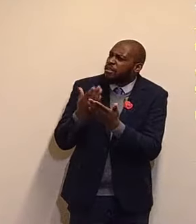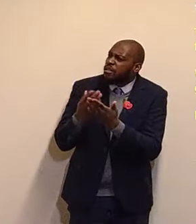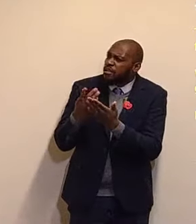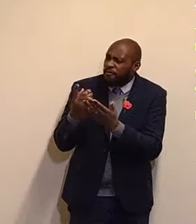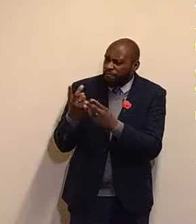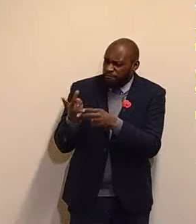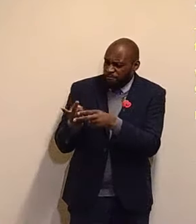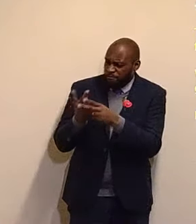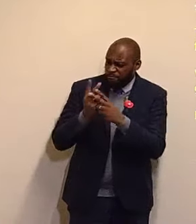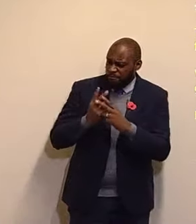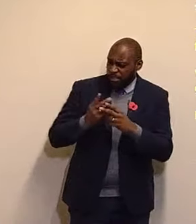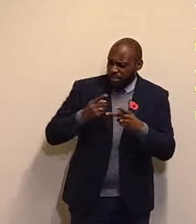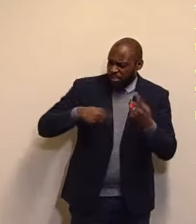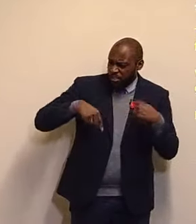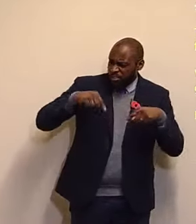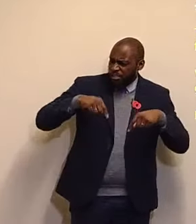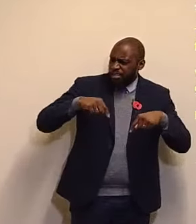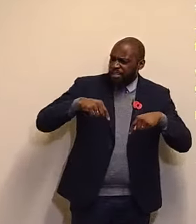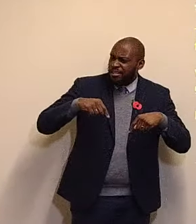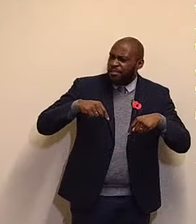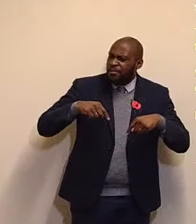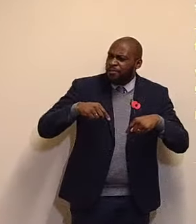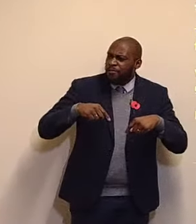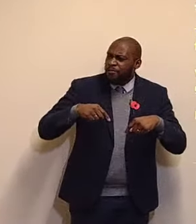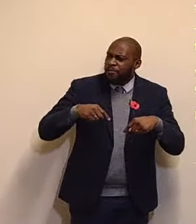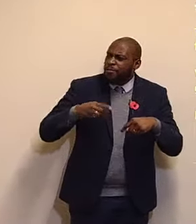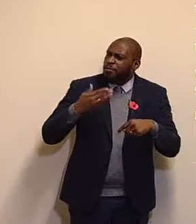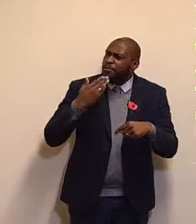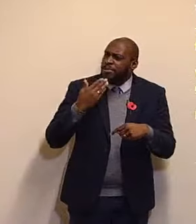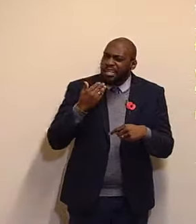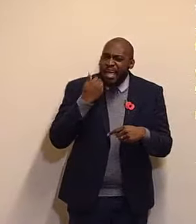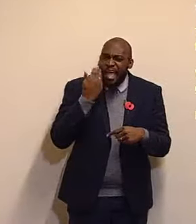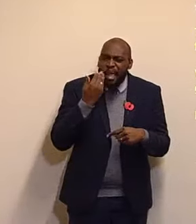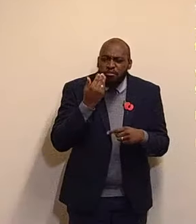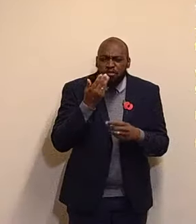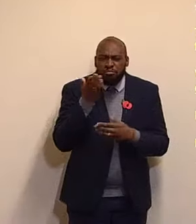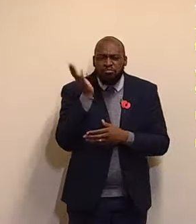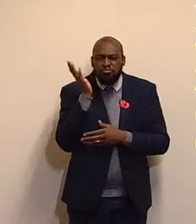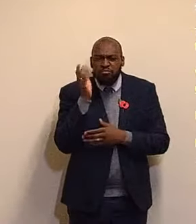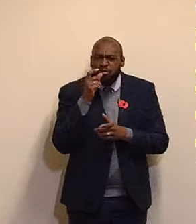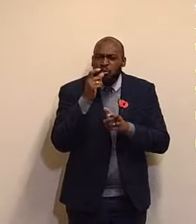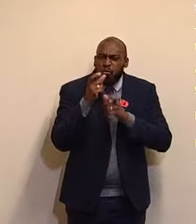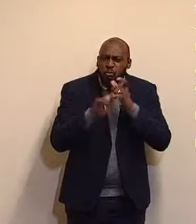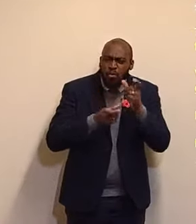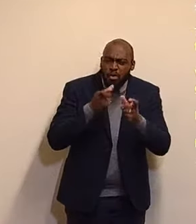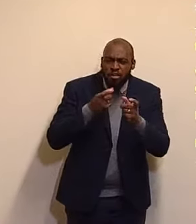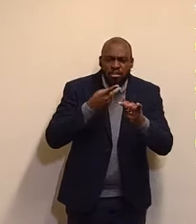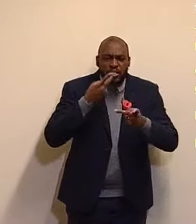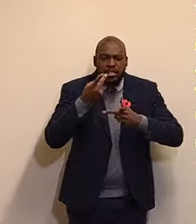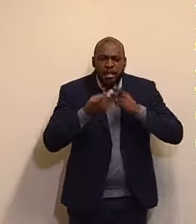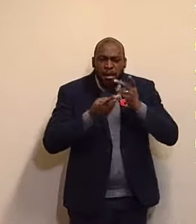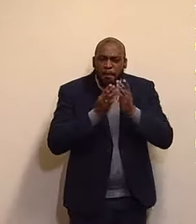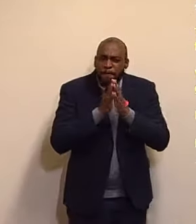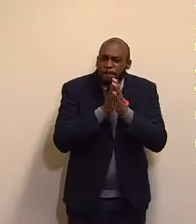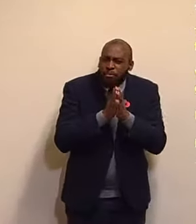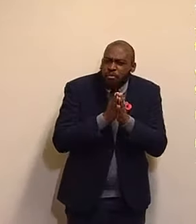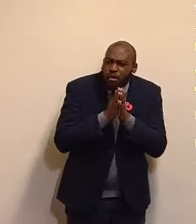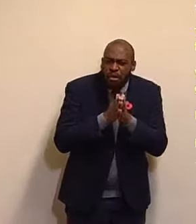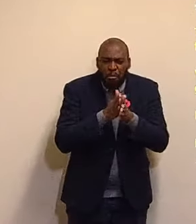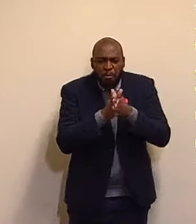O Lord, may every word, every hymn, every praise, every prayer, and the preaching of thy word,